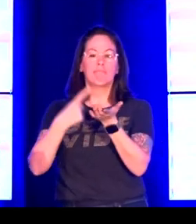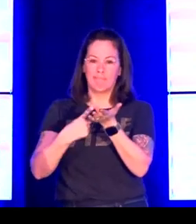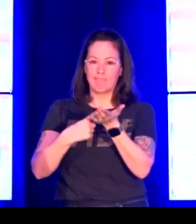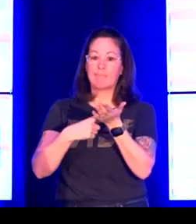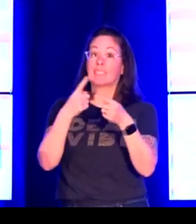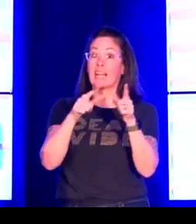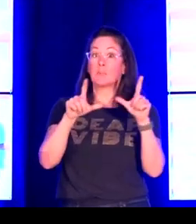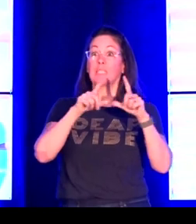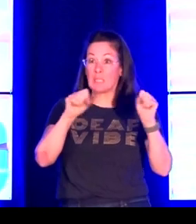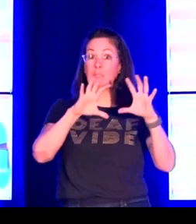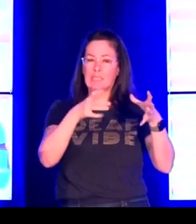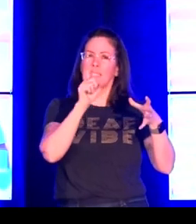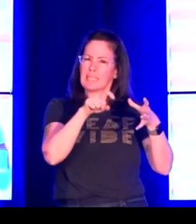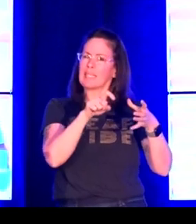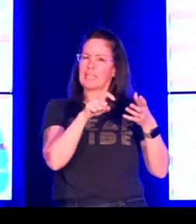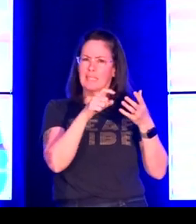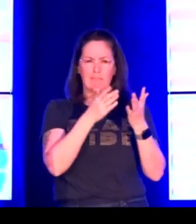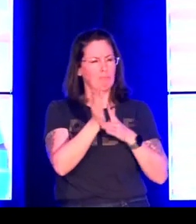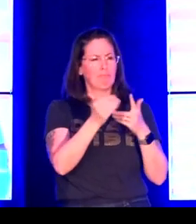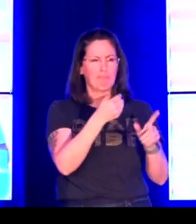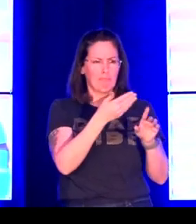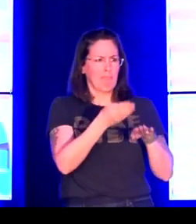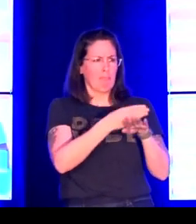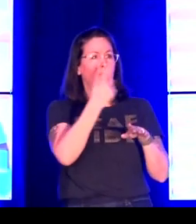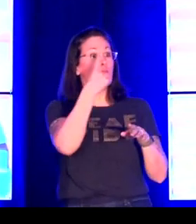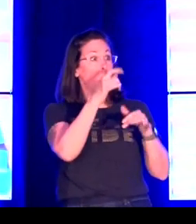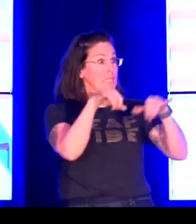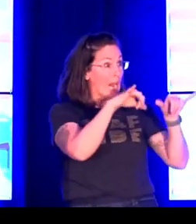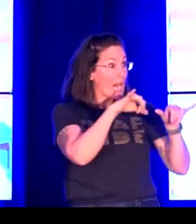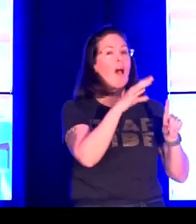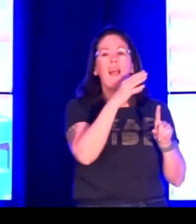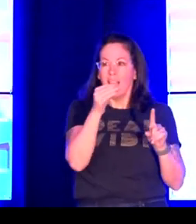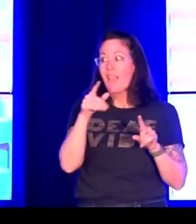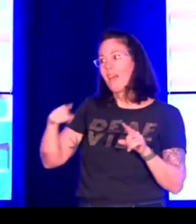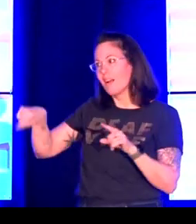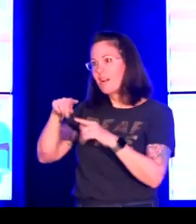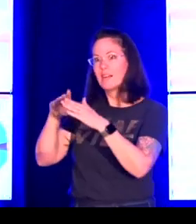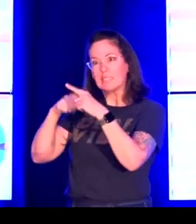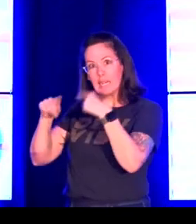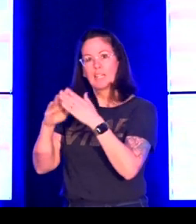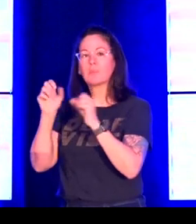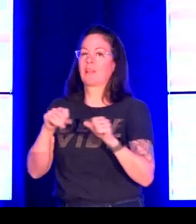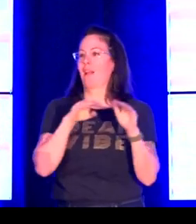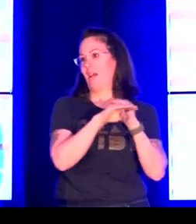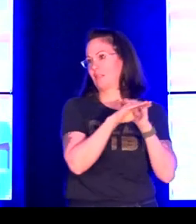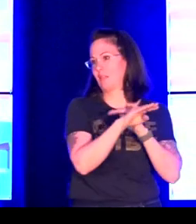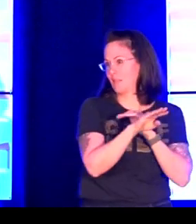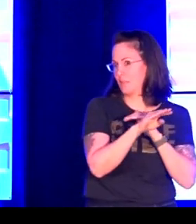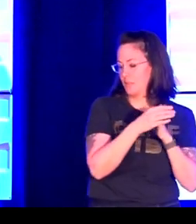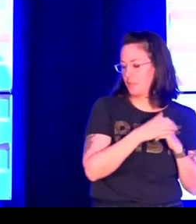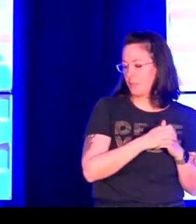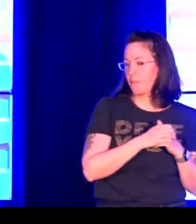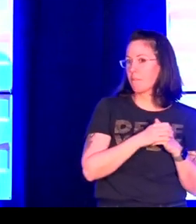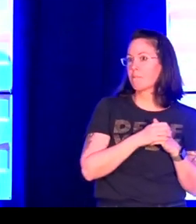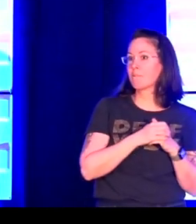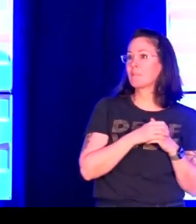this is again from Adam Shembrey's presentation that in sign language linguistics we need to improve this